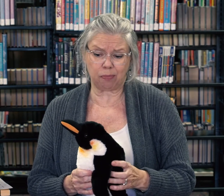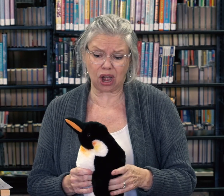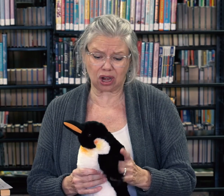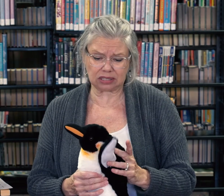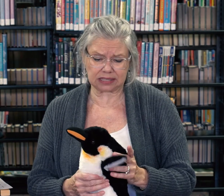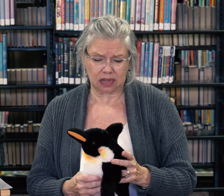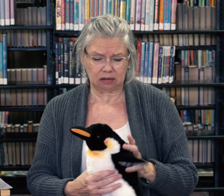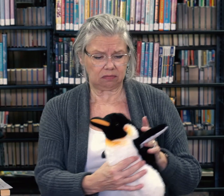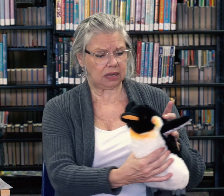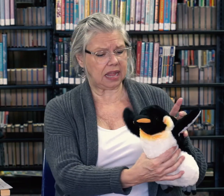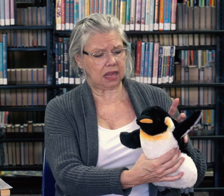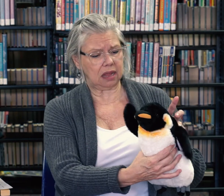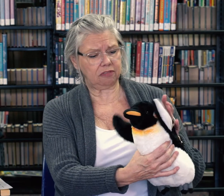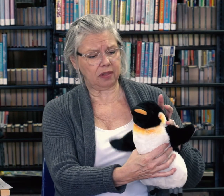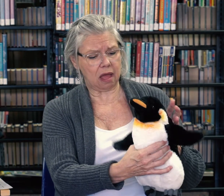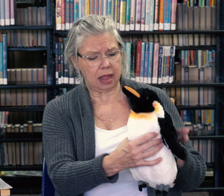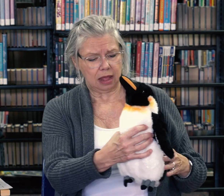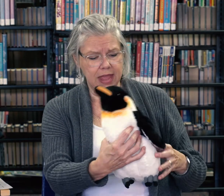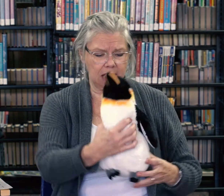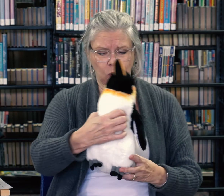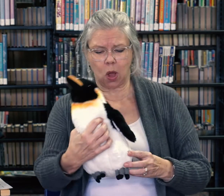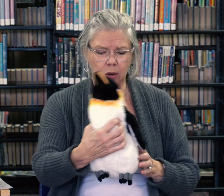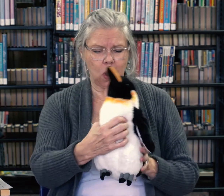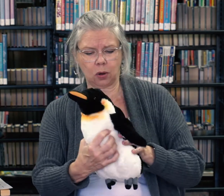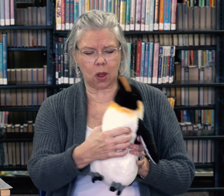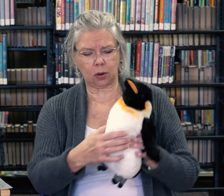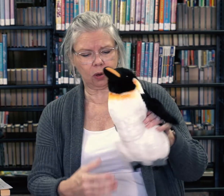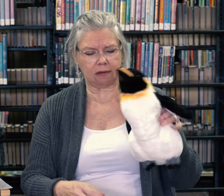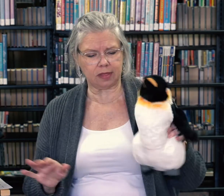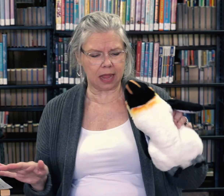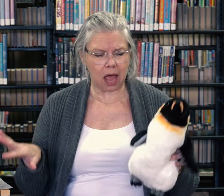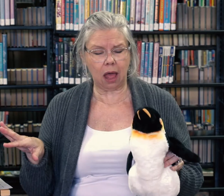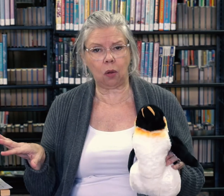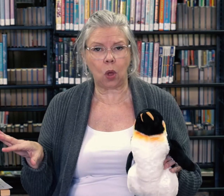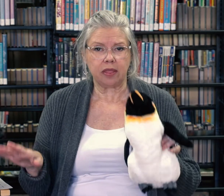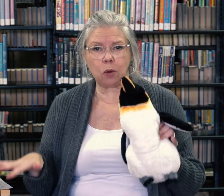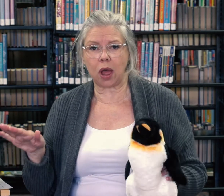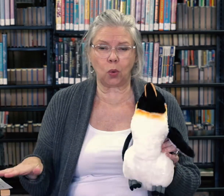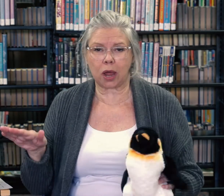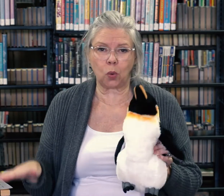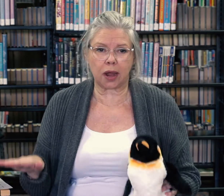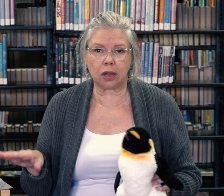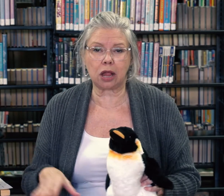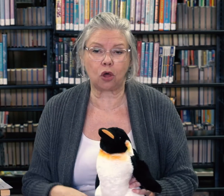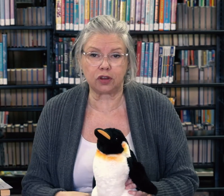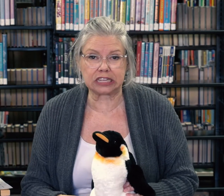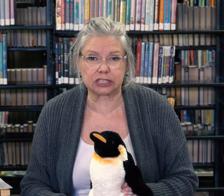birds. But they can't fly. They have to waddle, waddle, waddle wherever they go. They waddle, waddle, waddle all over the